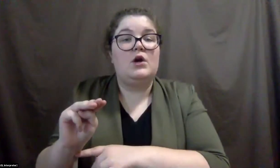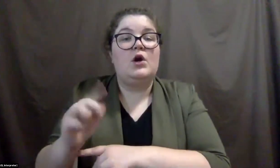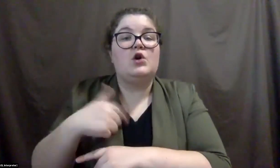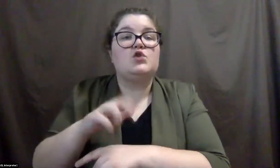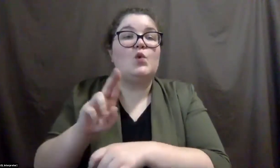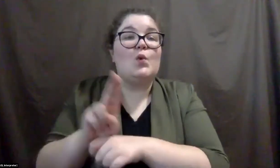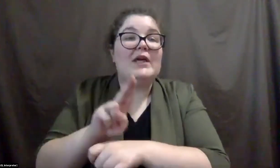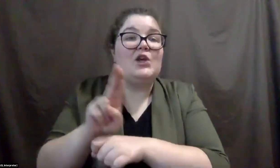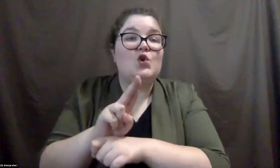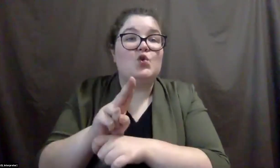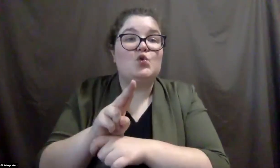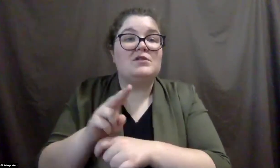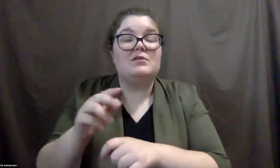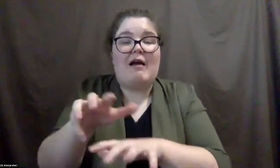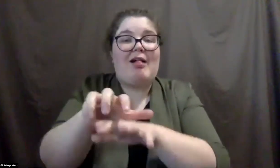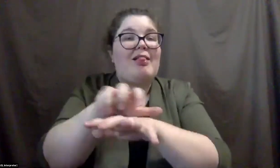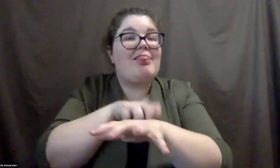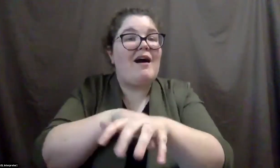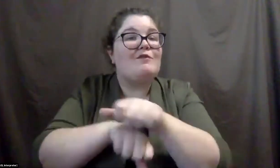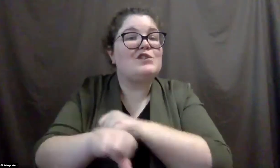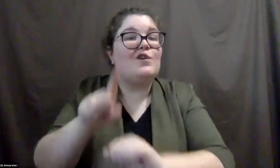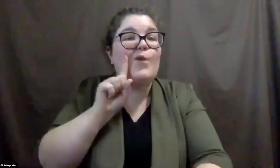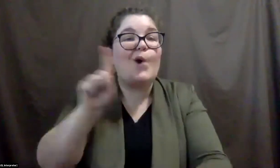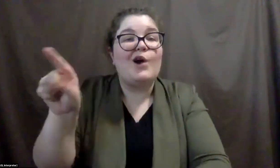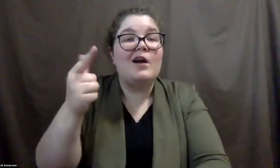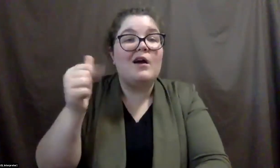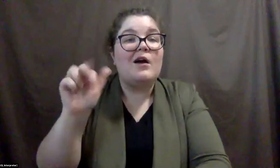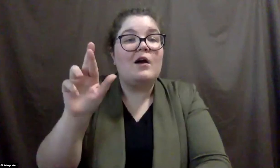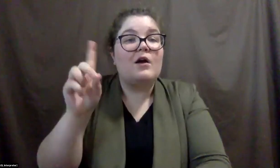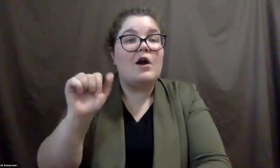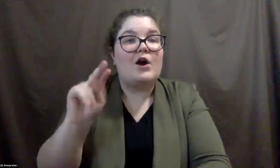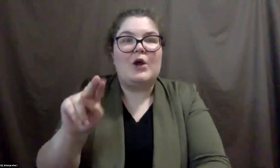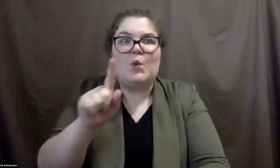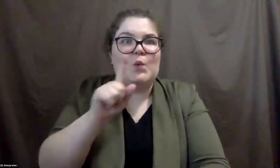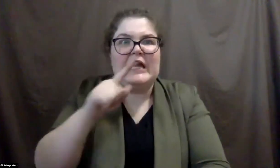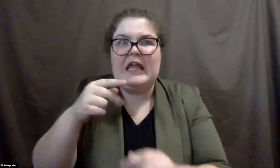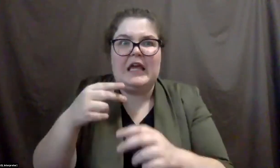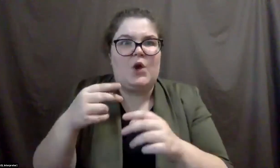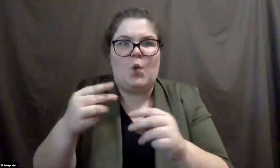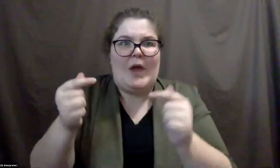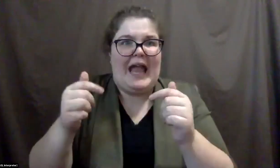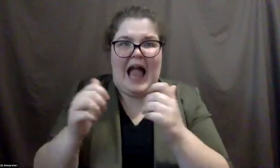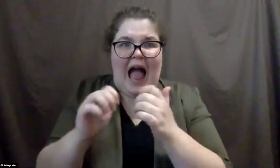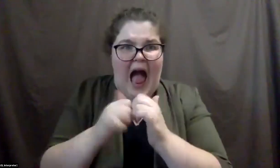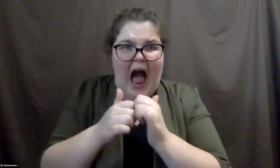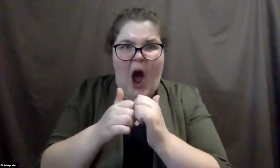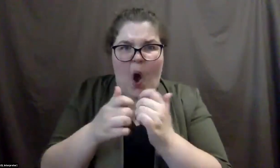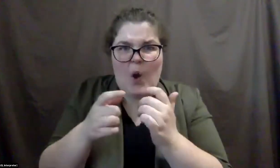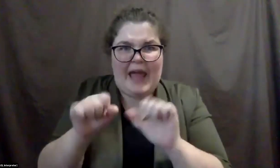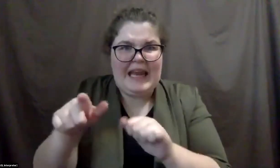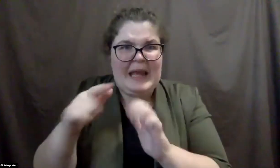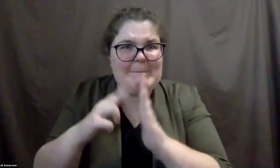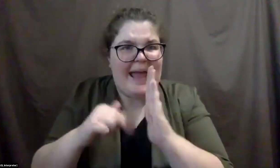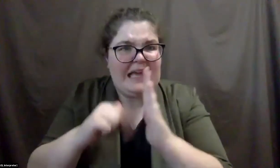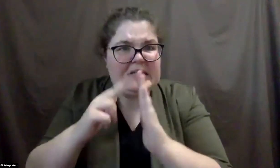gardening gloves and, um, you know, it was really quick. Like, how do we get, how do we get him to be able to paint? Um,